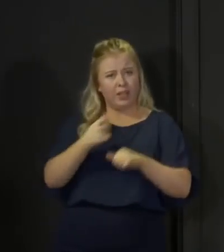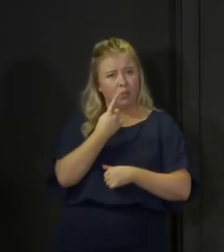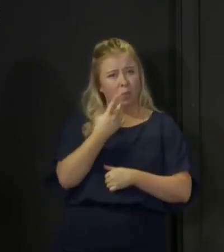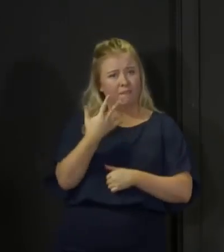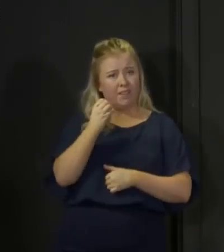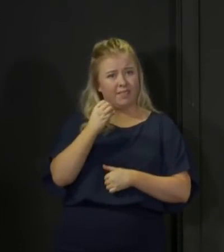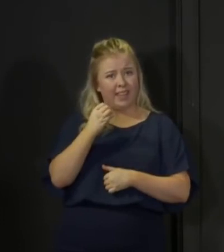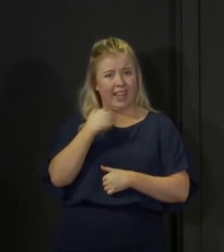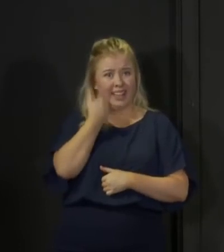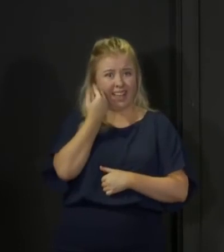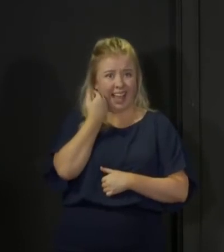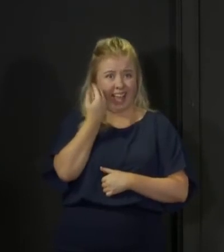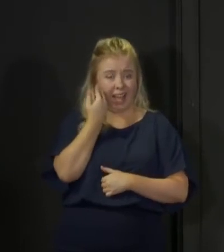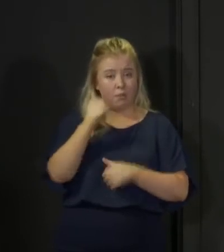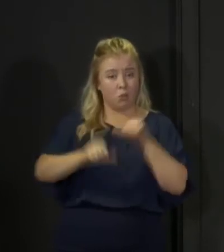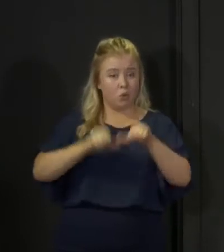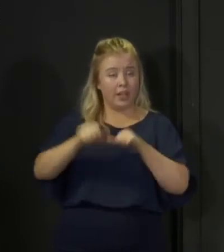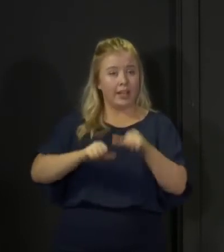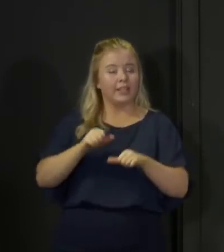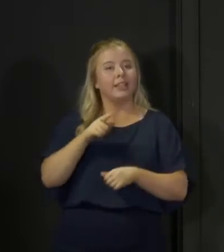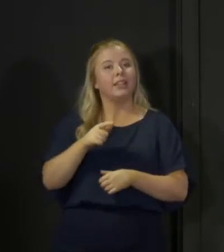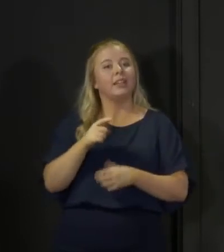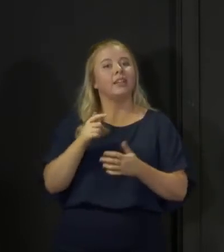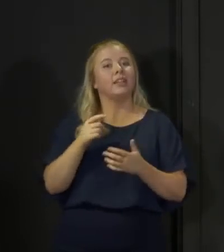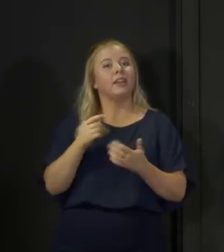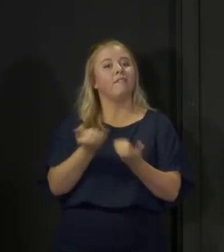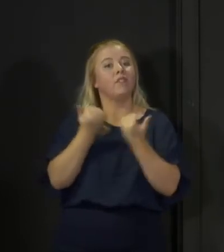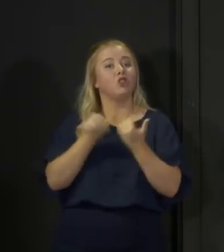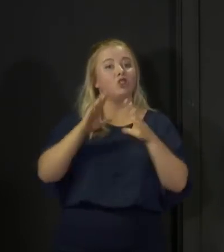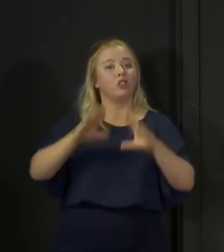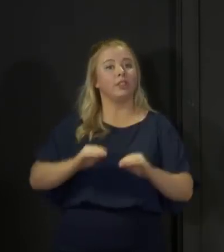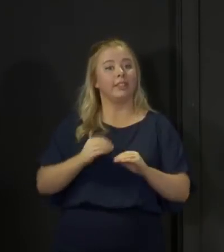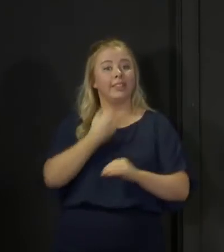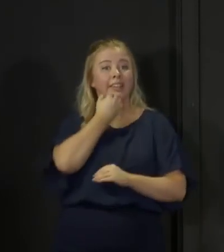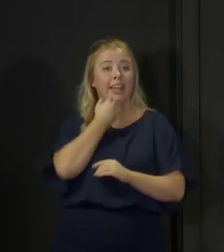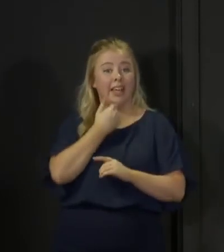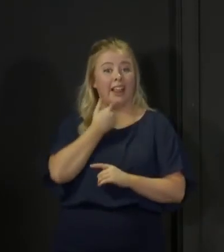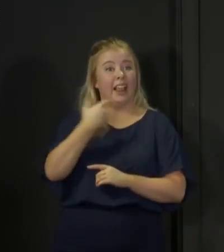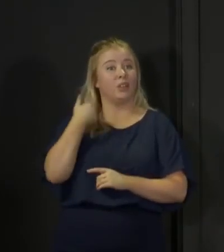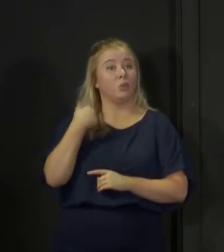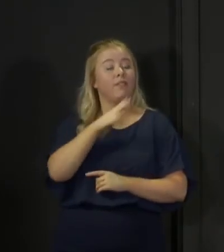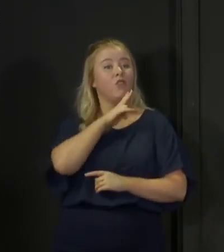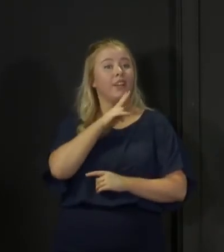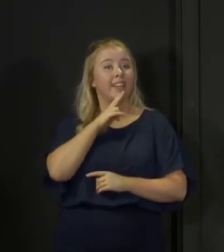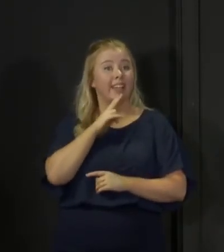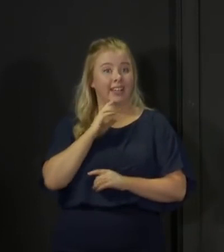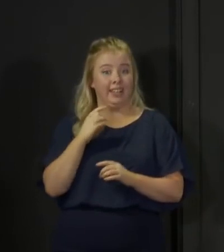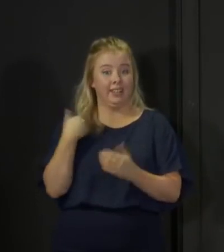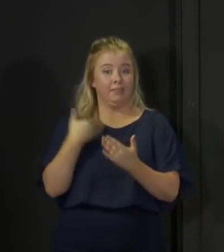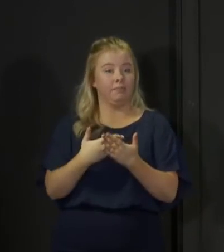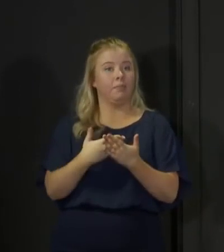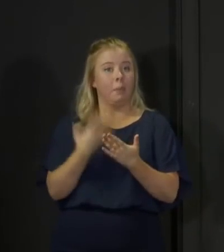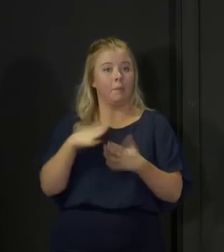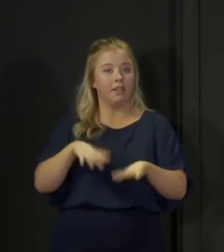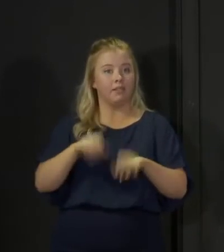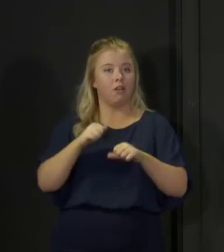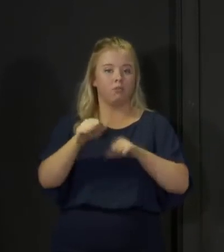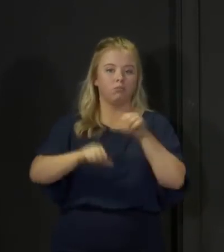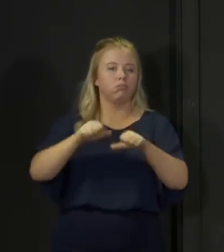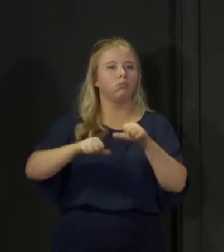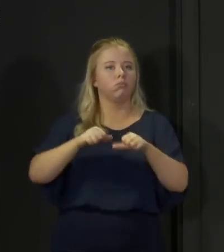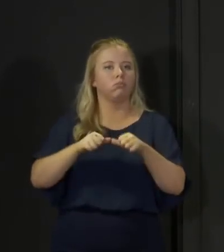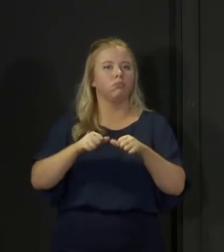day right now. The closing date for that advert, of course, was just Friday of last week. And over time, we will recruit from that to